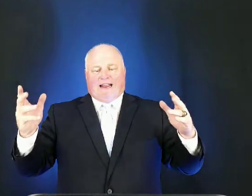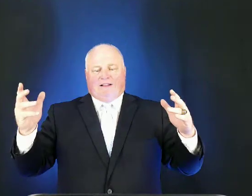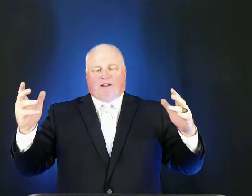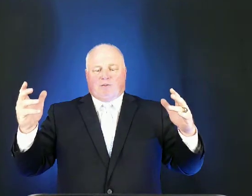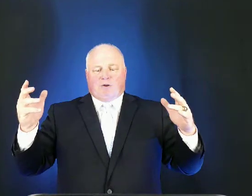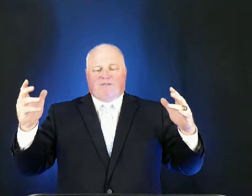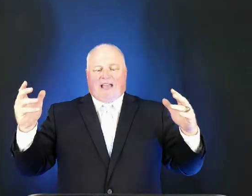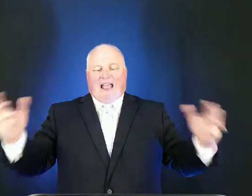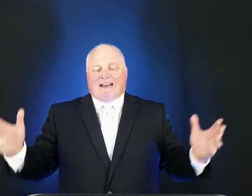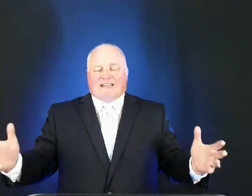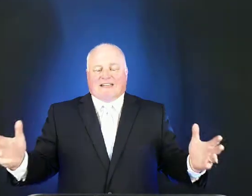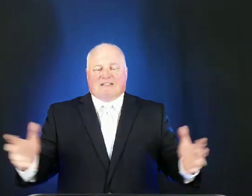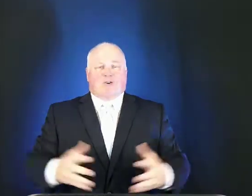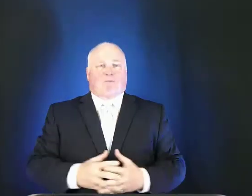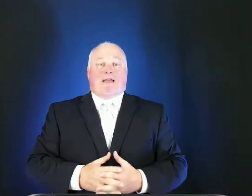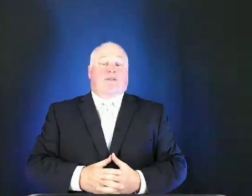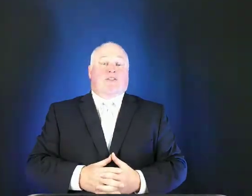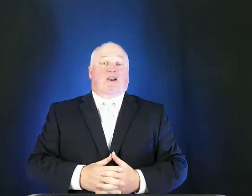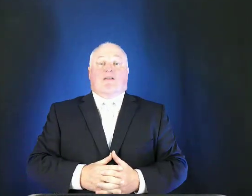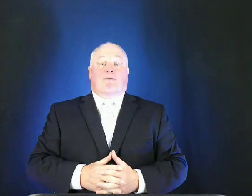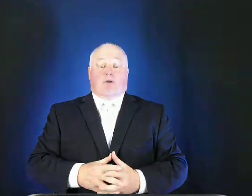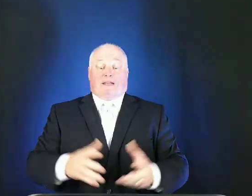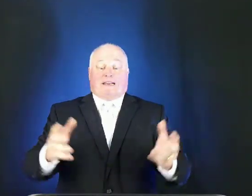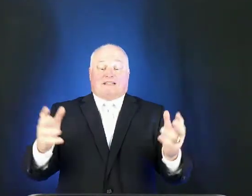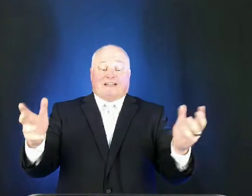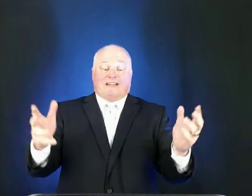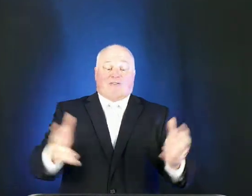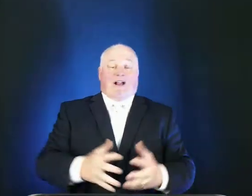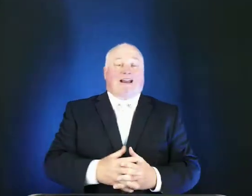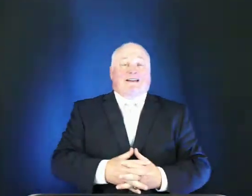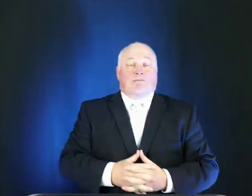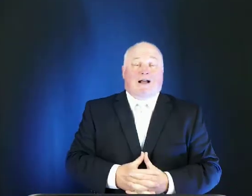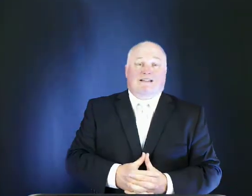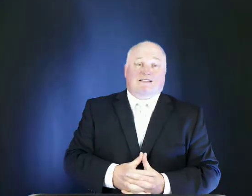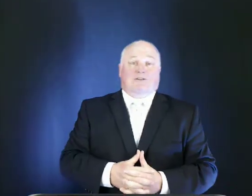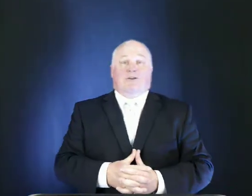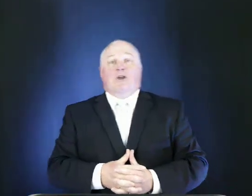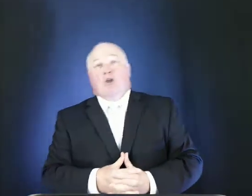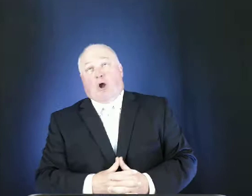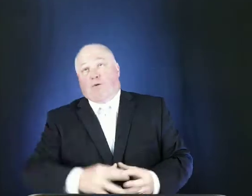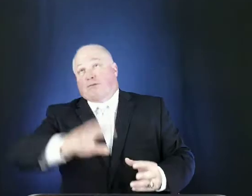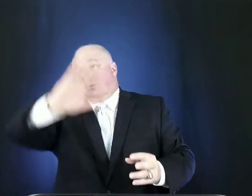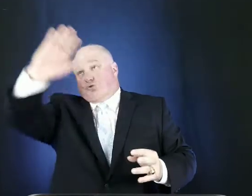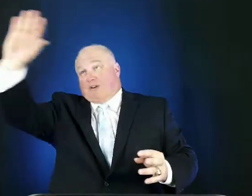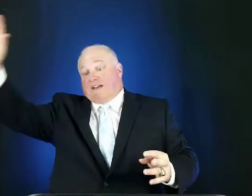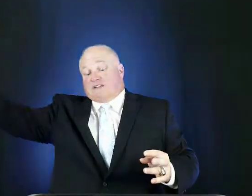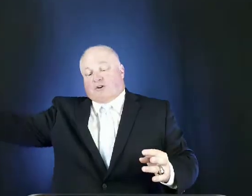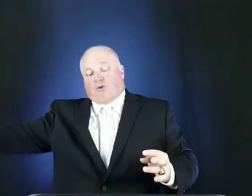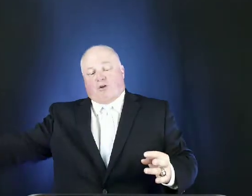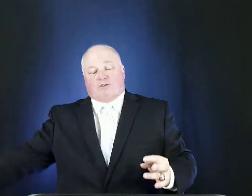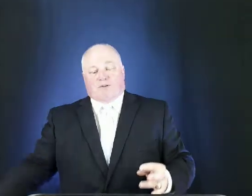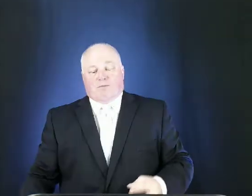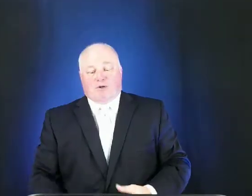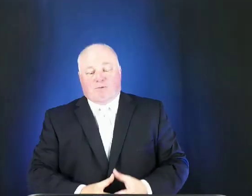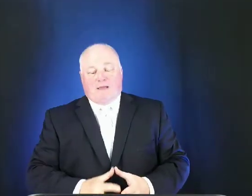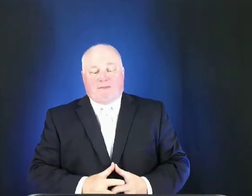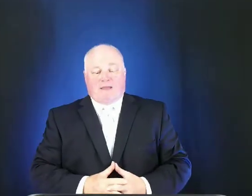the movie aliens or maybe the lovable et riding the bicycle over the trees and across the moon maybe